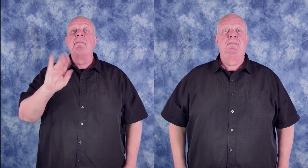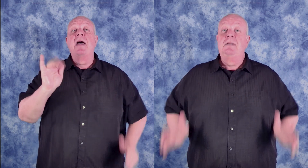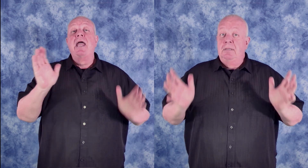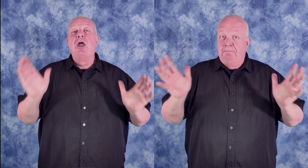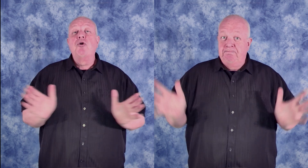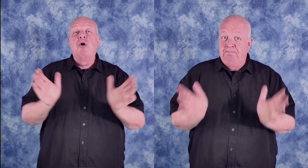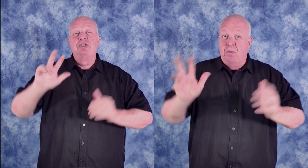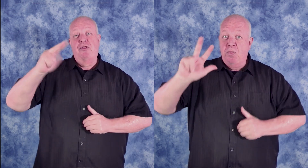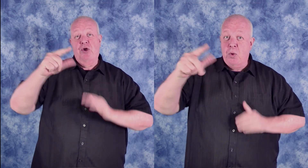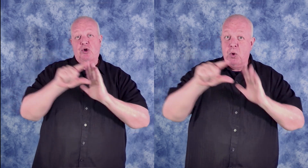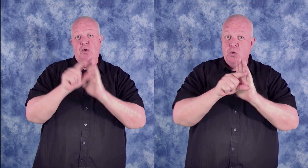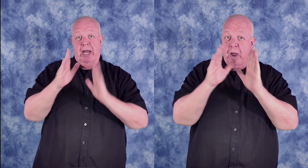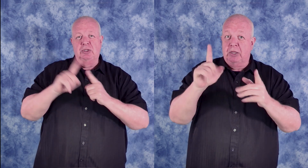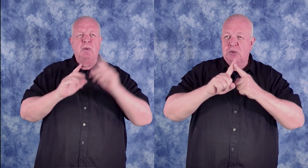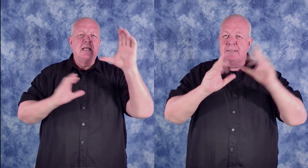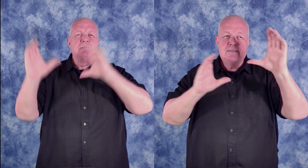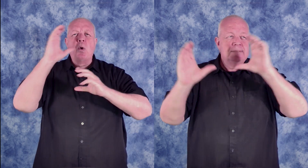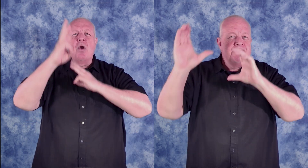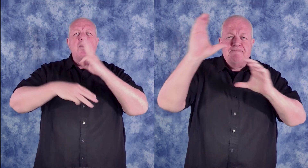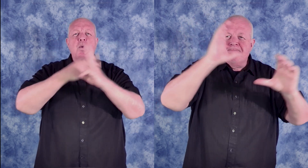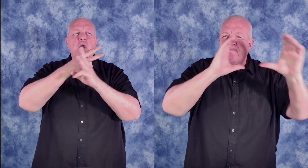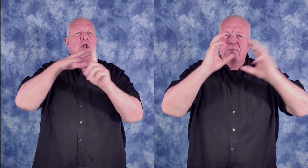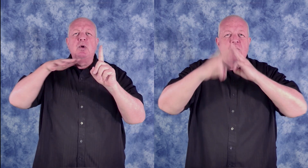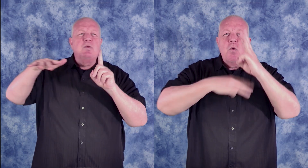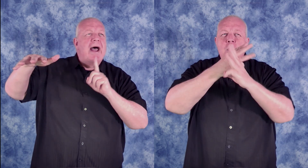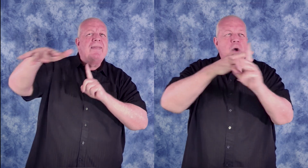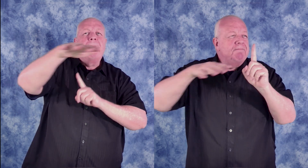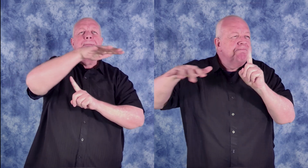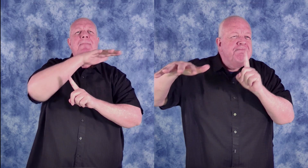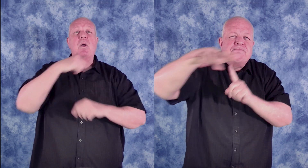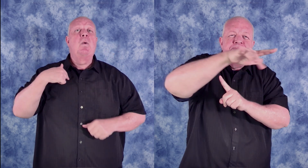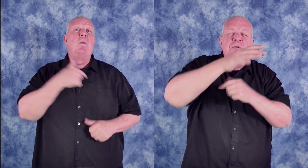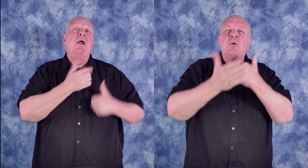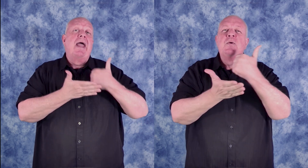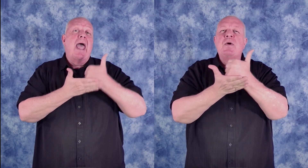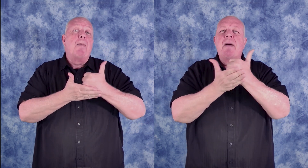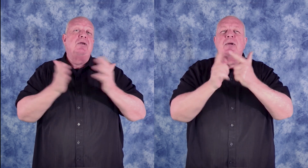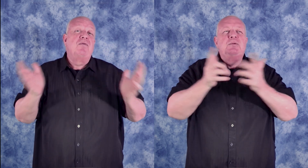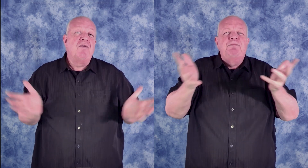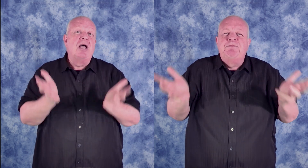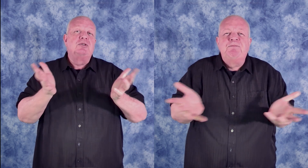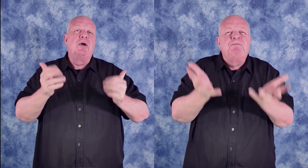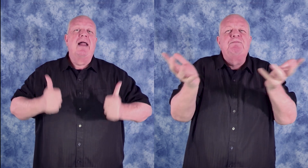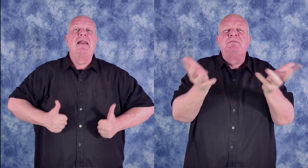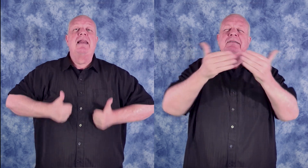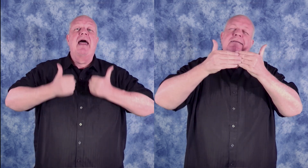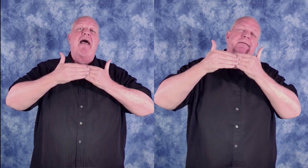By encouraging third graders to explore the world around them, we are helping to foster a lifelong love